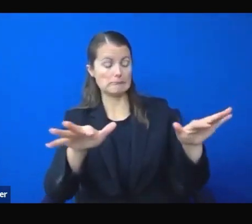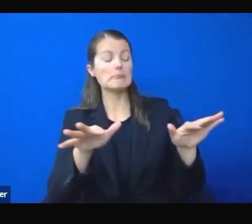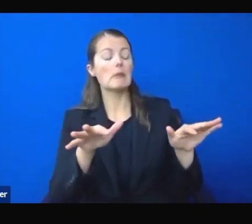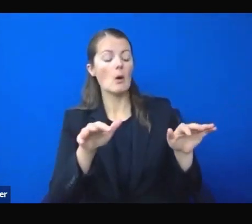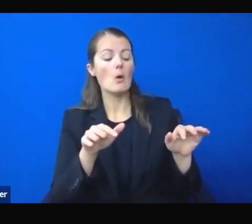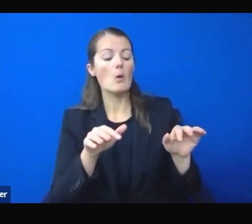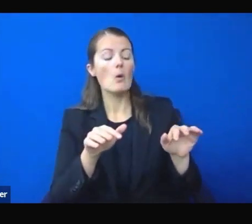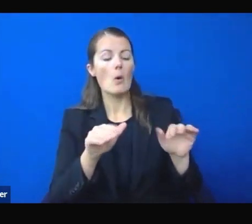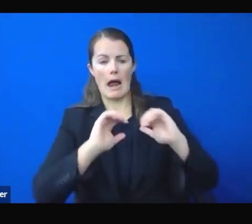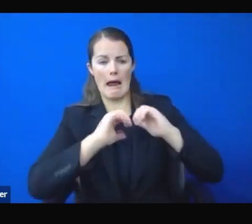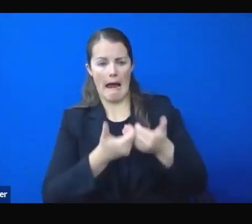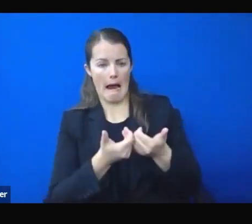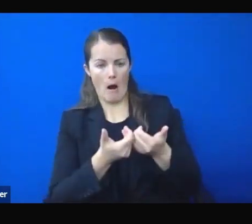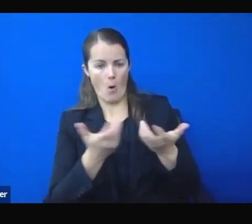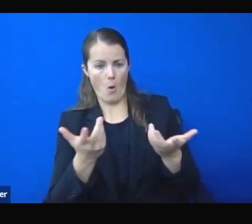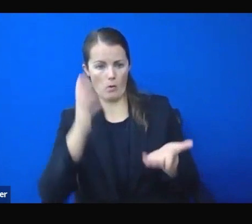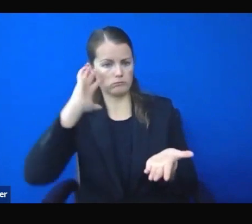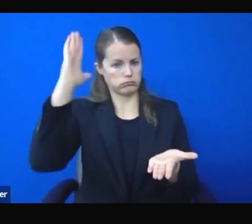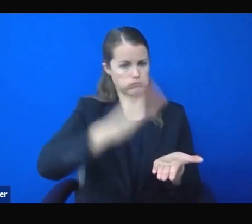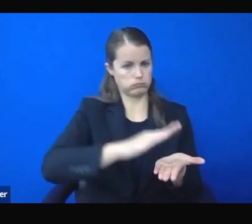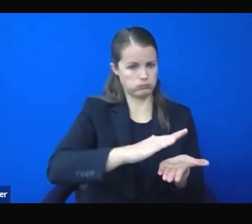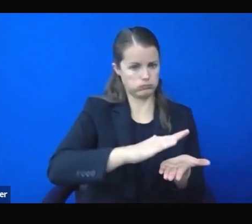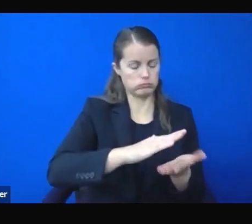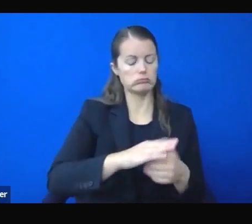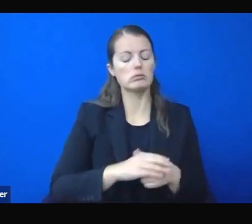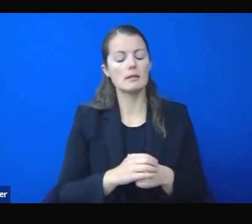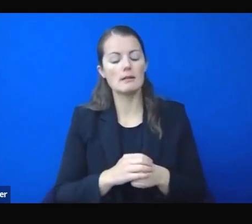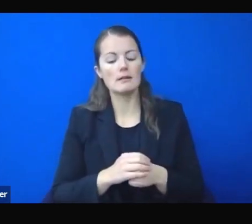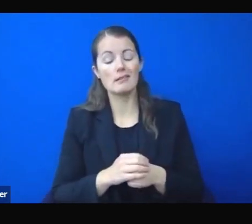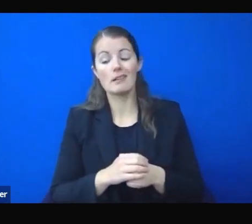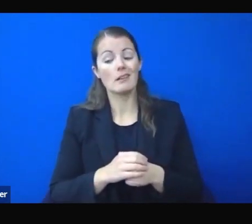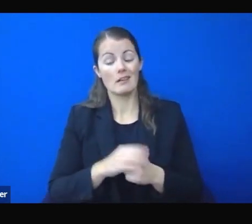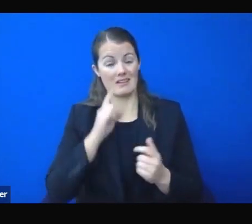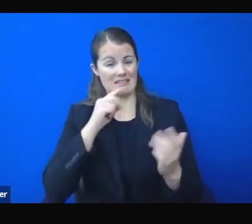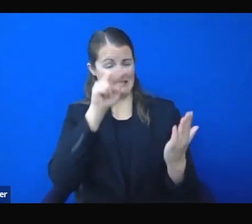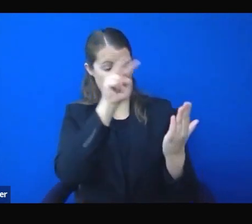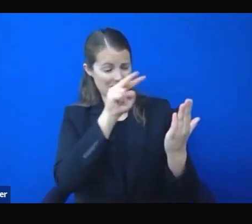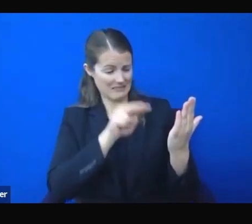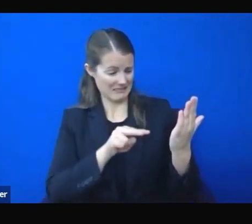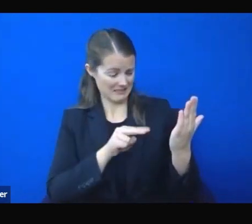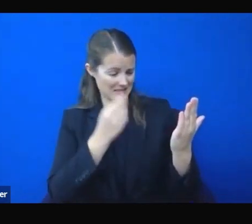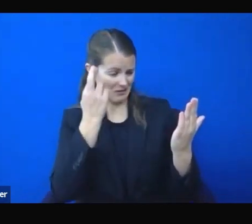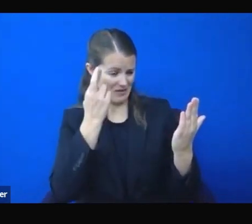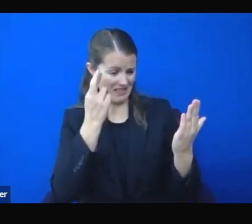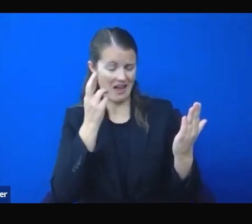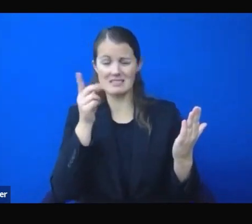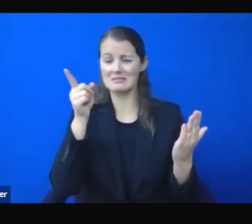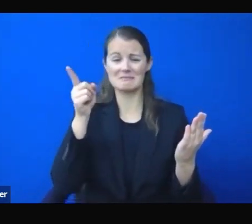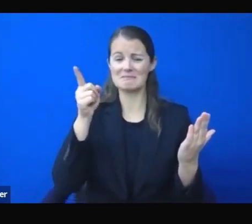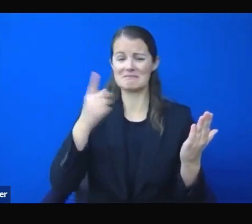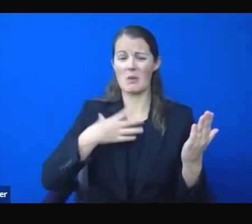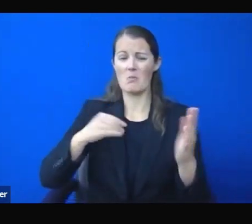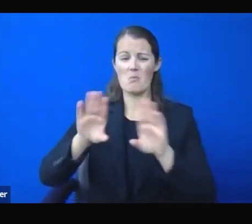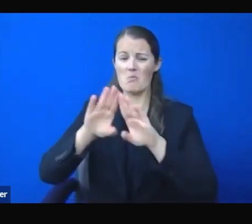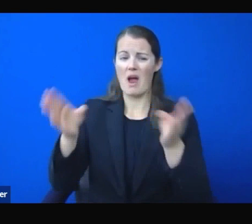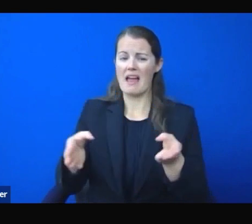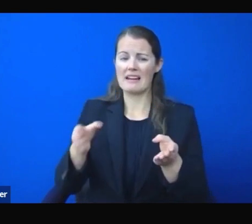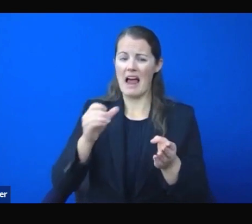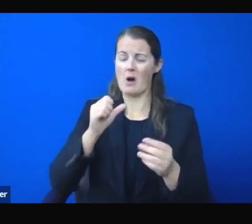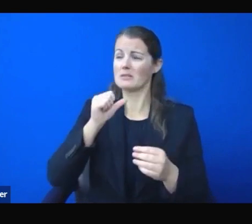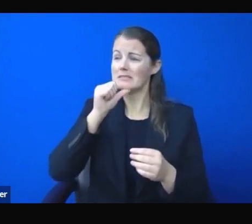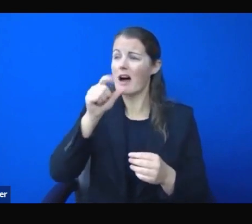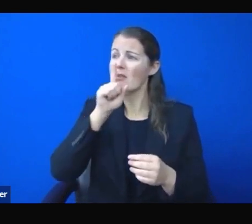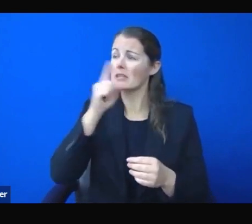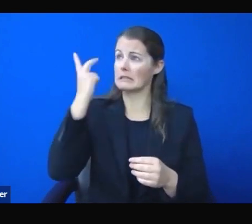what is so evident to all of us here in Nevada about the complexities of our current situation. One of their